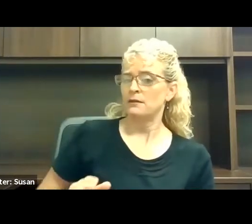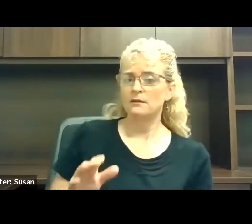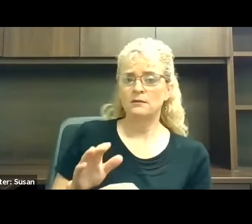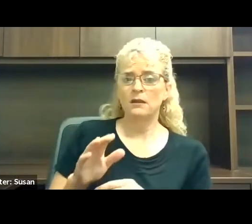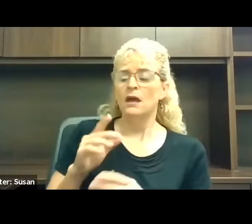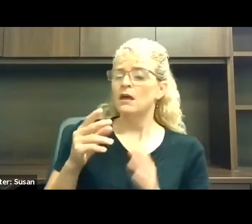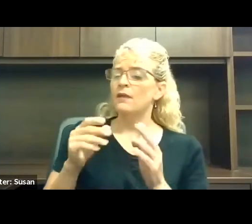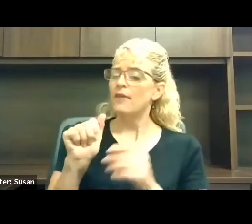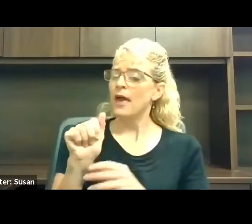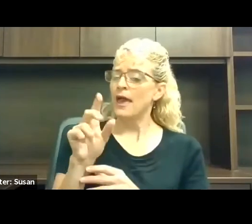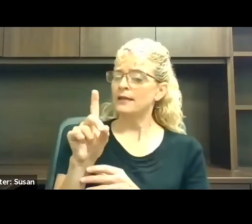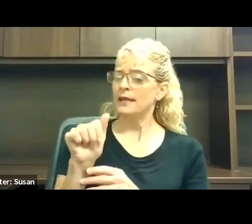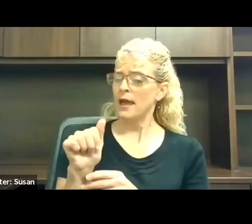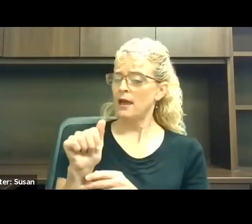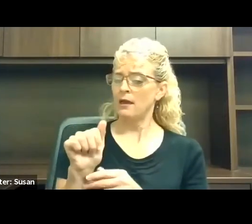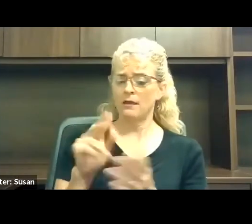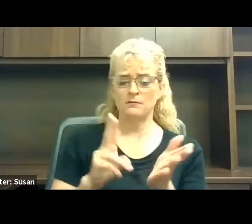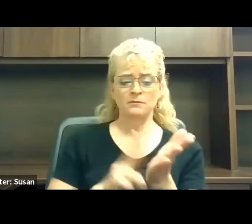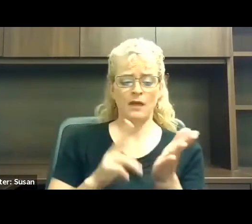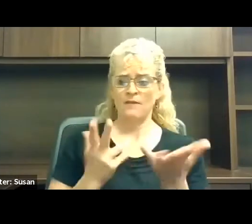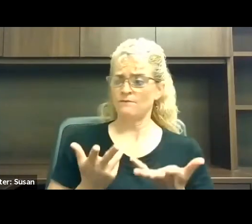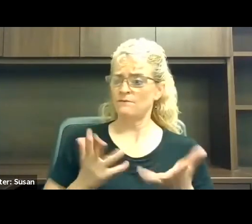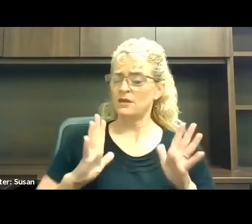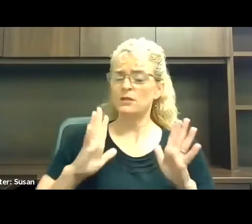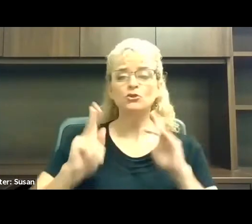problems anymore. Right?